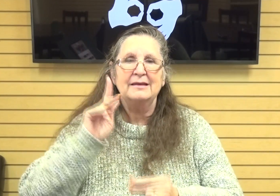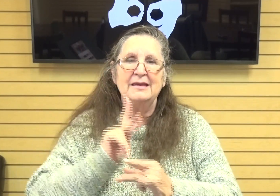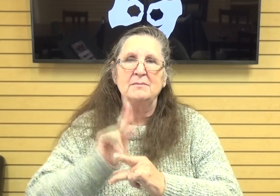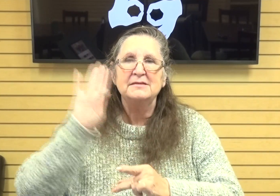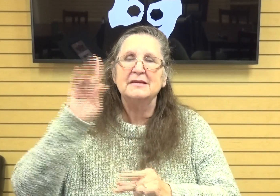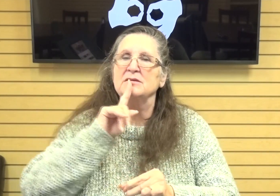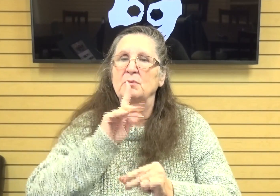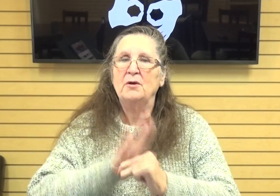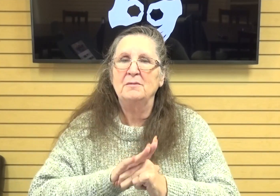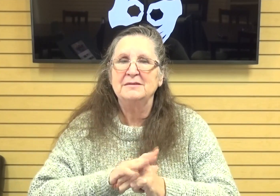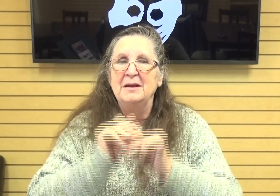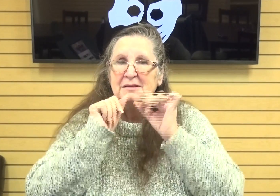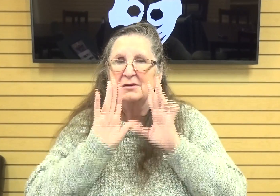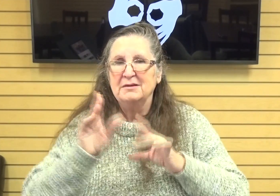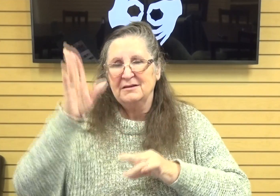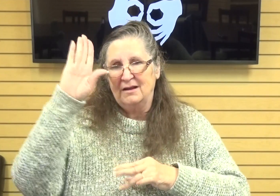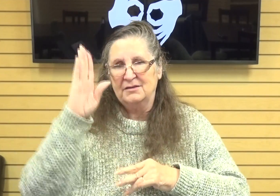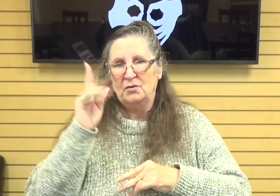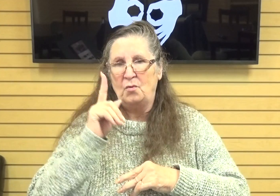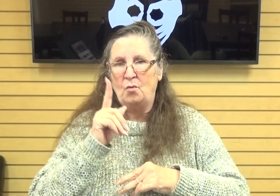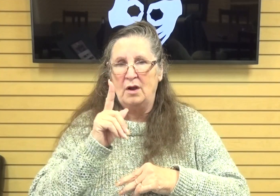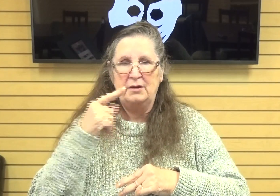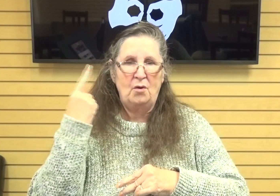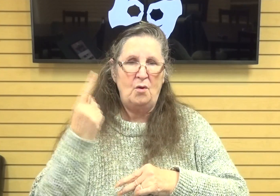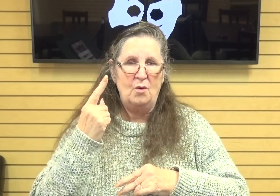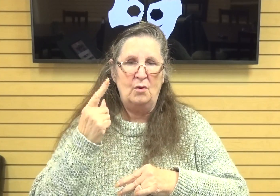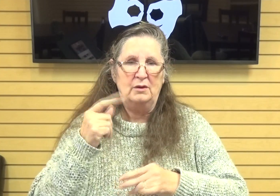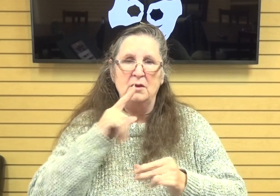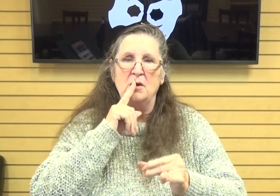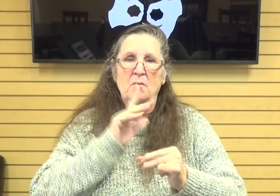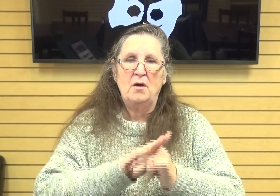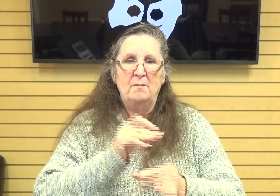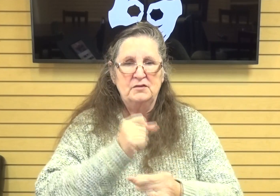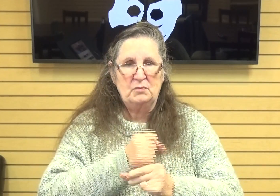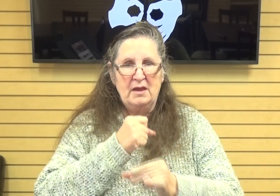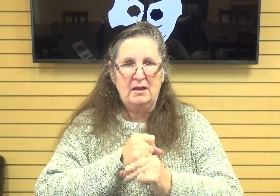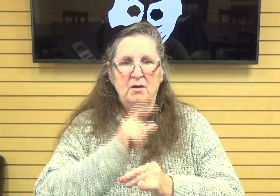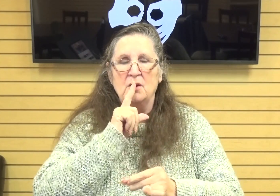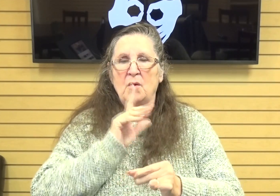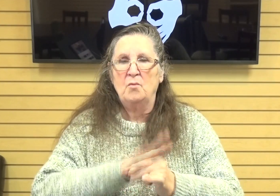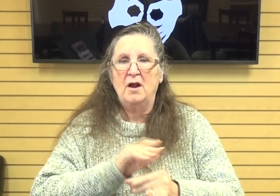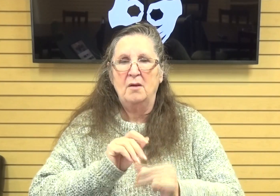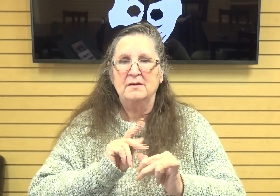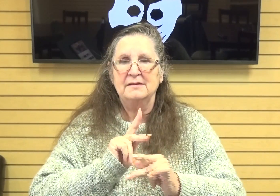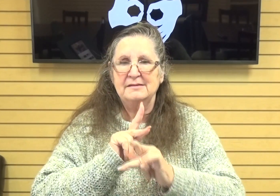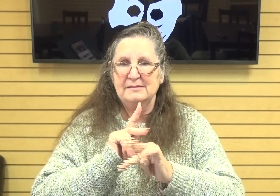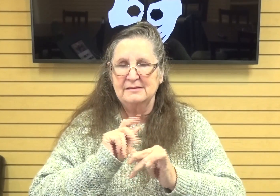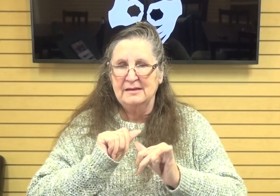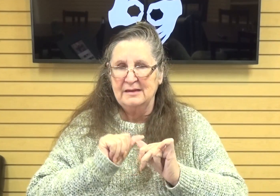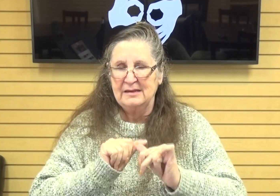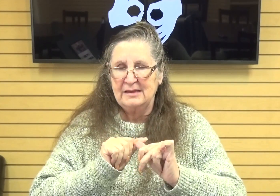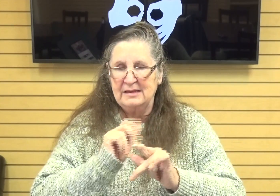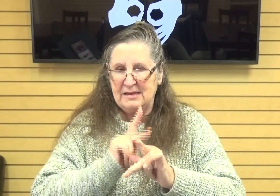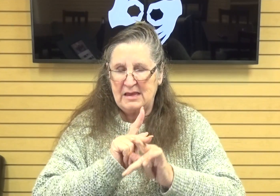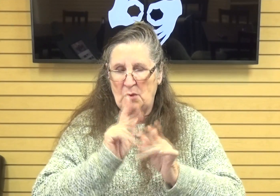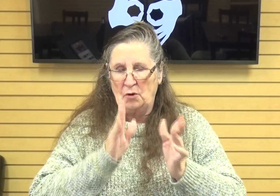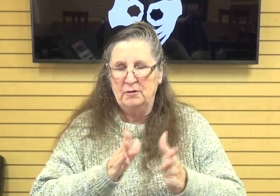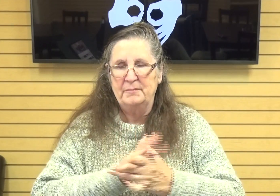god is the one and true only promise maker and promise keeper so and obviously these are